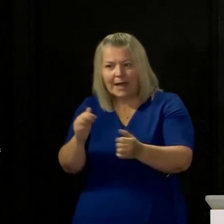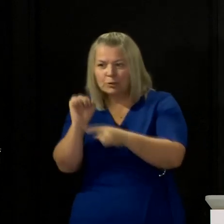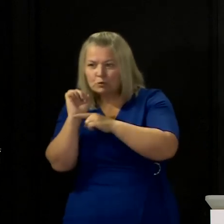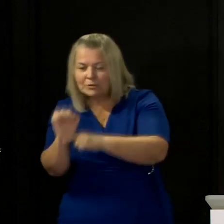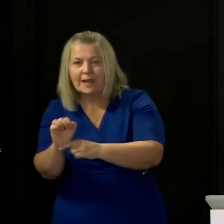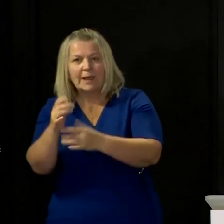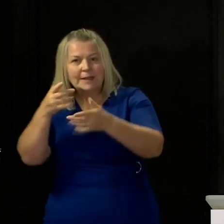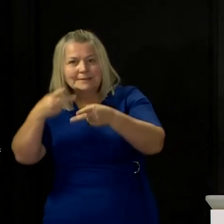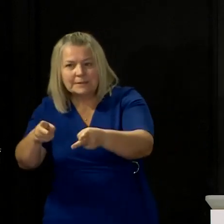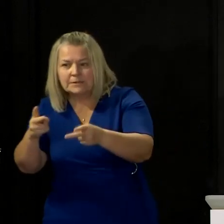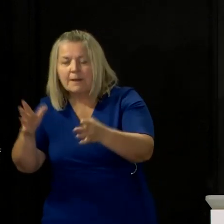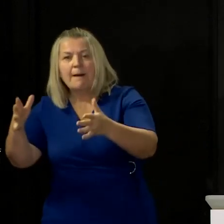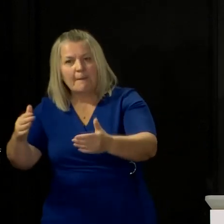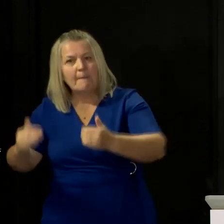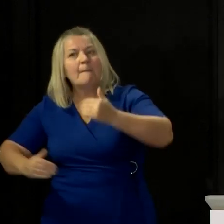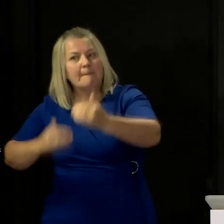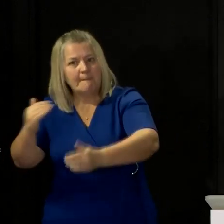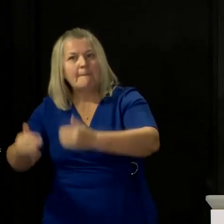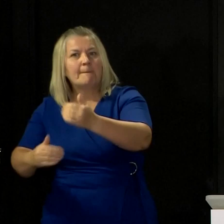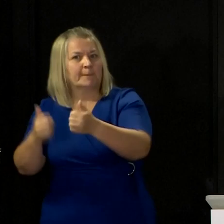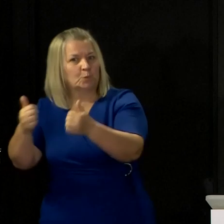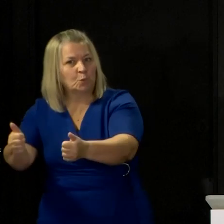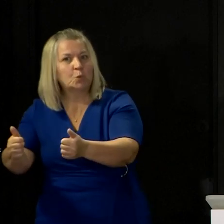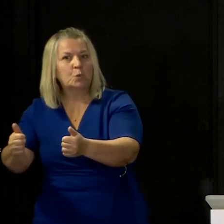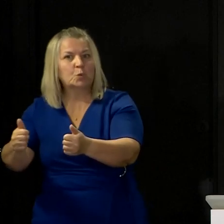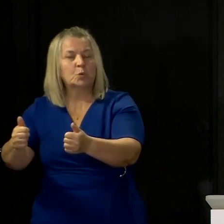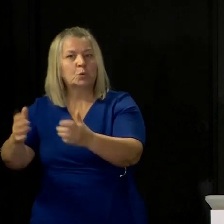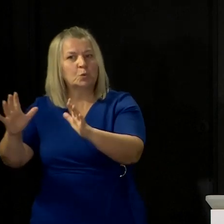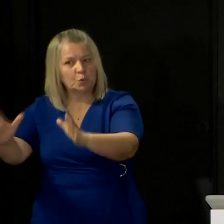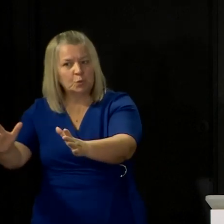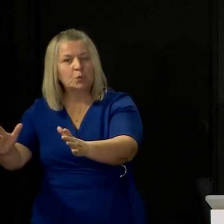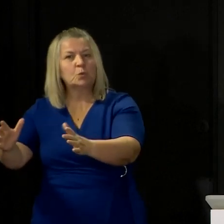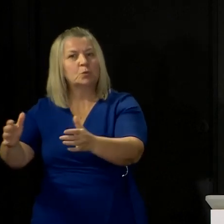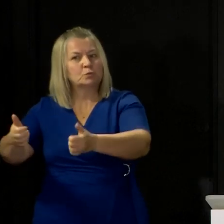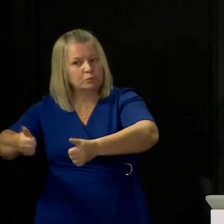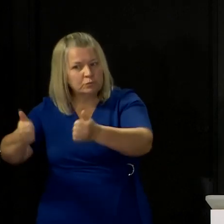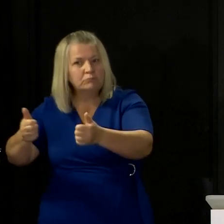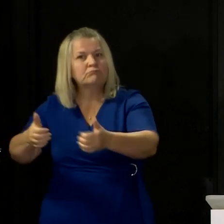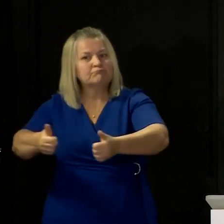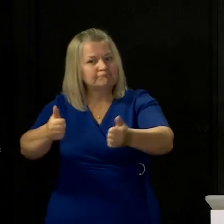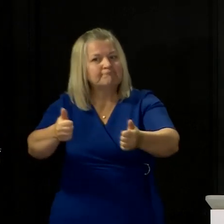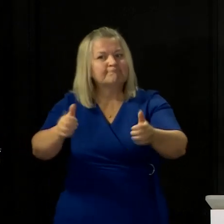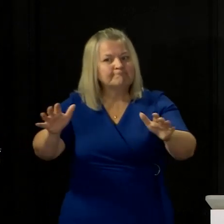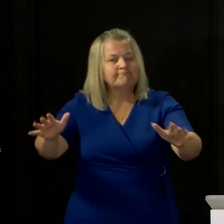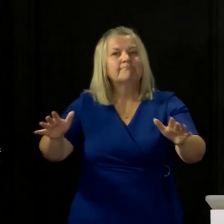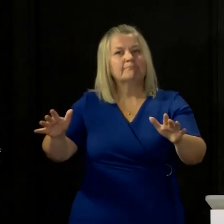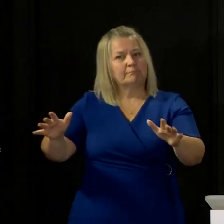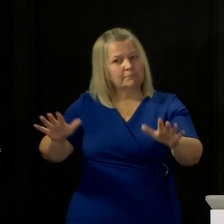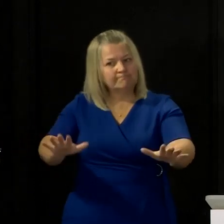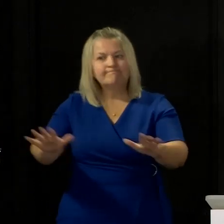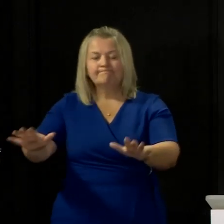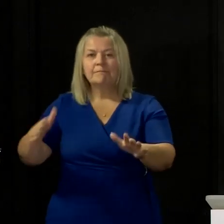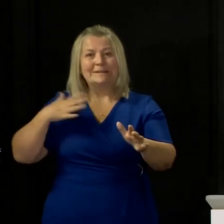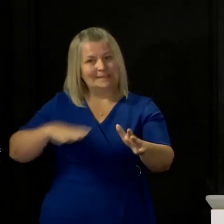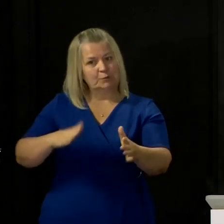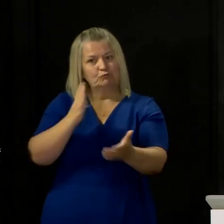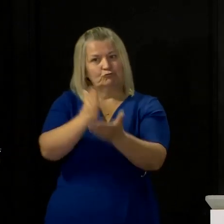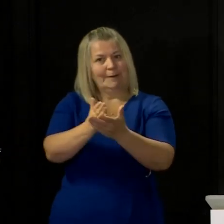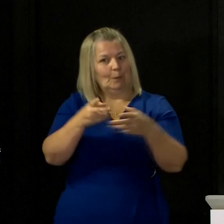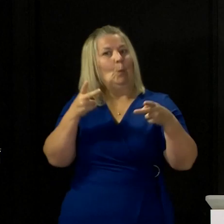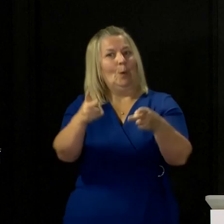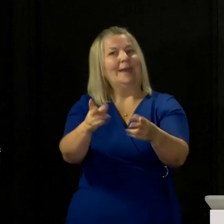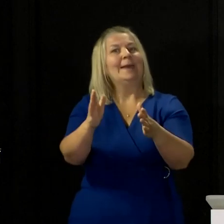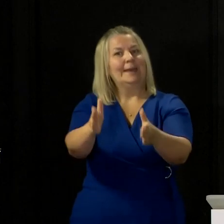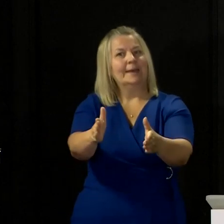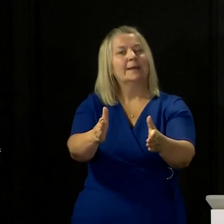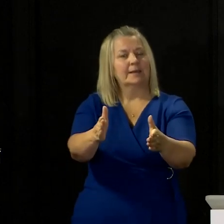gain momentum and traction. So we are going in the right direction, but we've got to continue to go in that right direction in the right